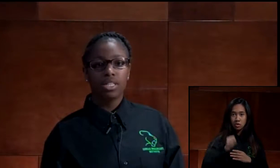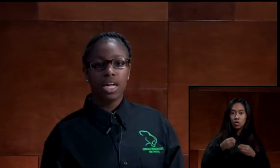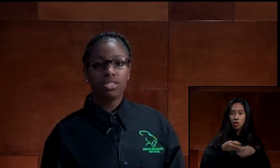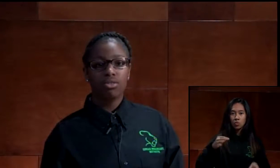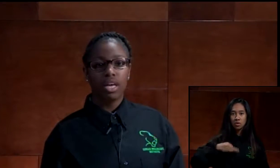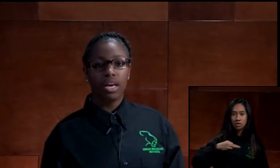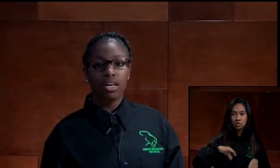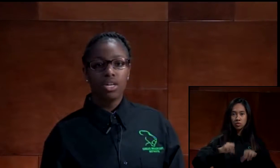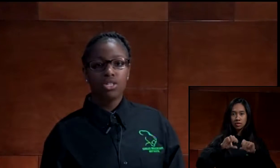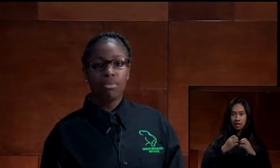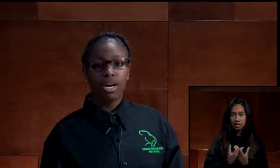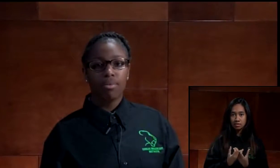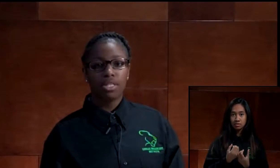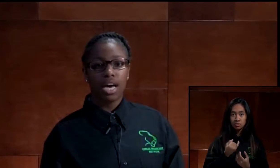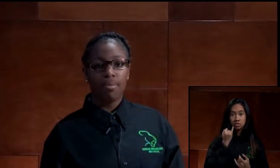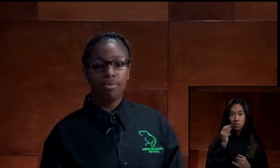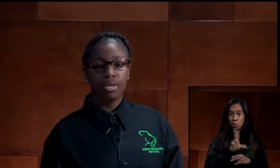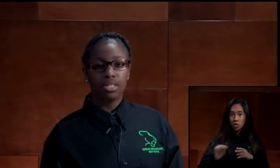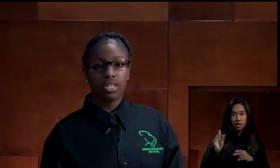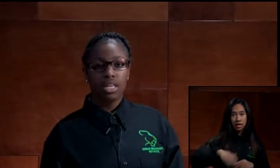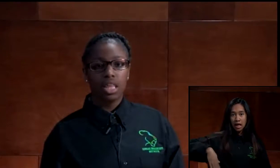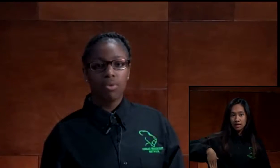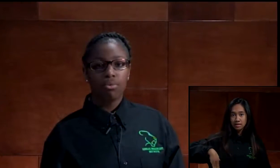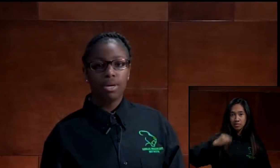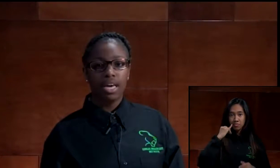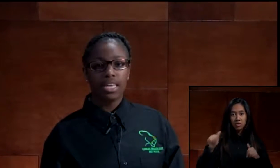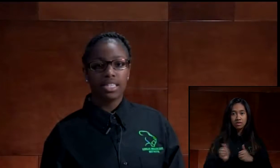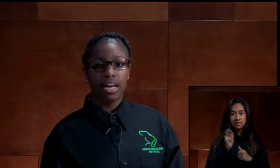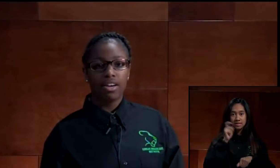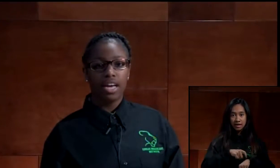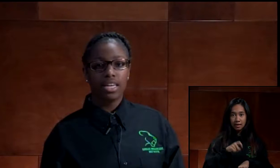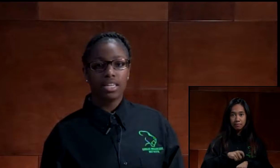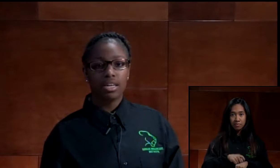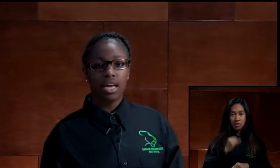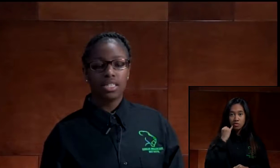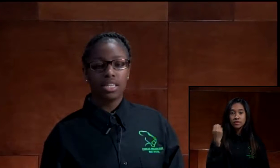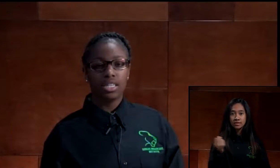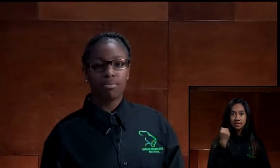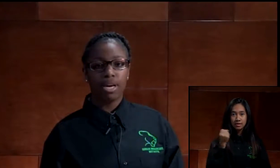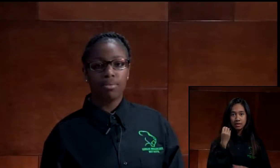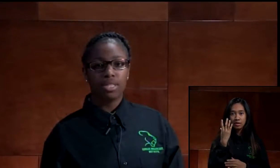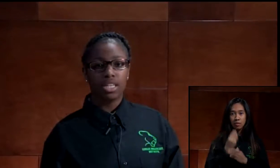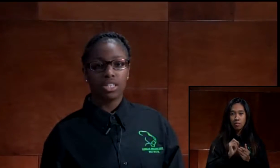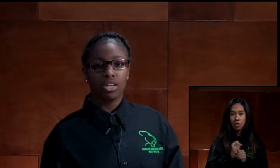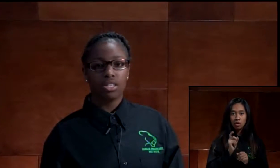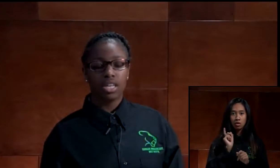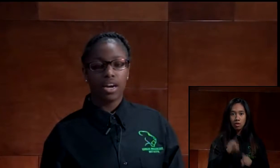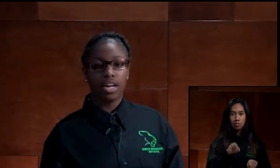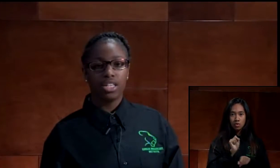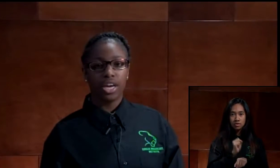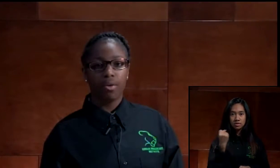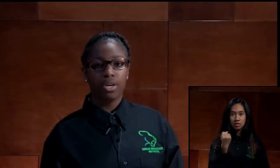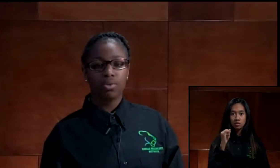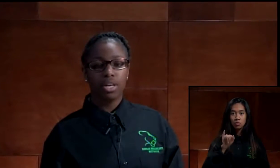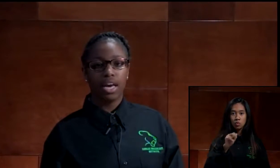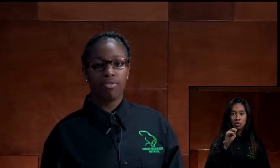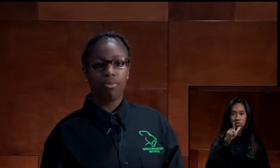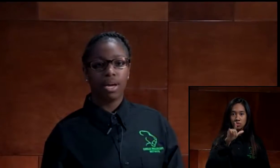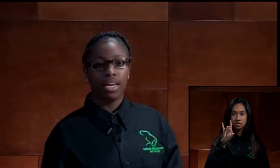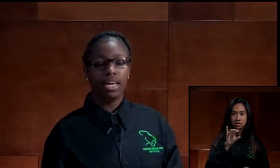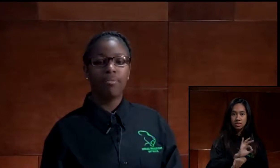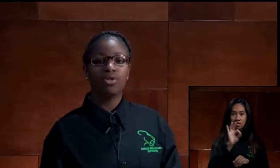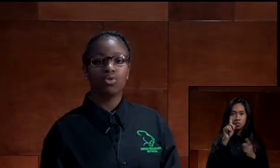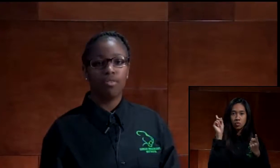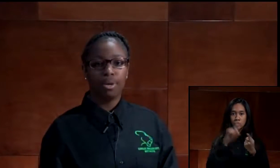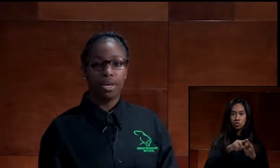But it's not too late to make up the time you missed. There will be a Saturday attendance make-up session Saturday, January 28th